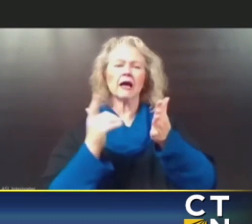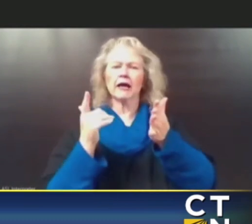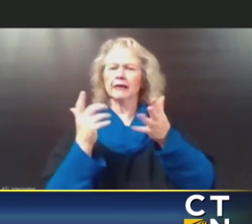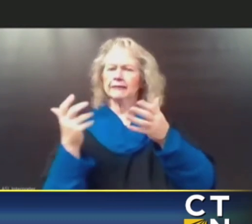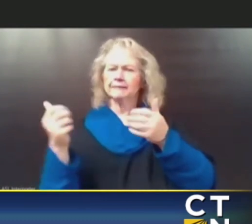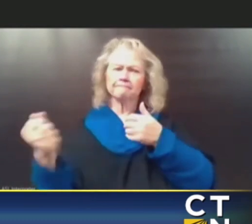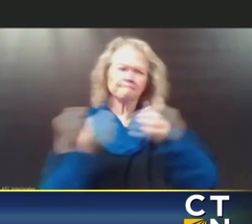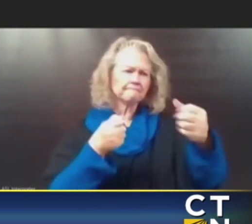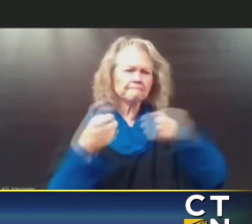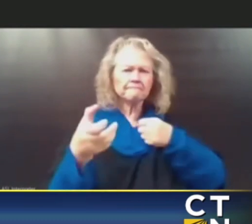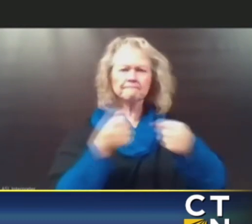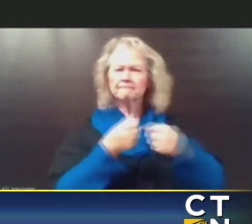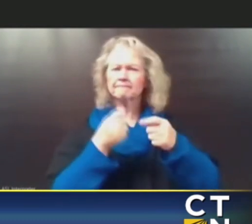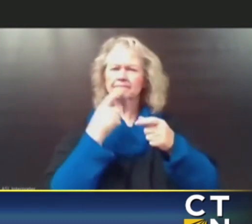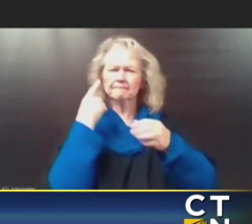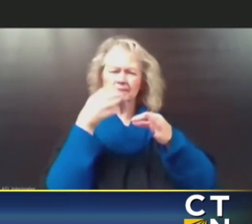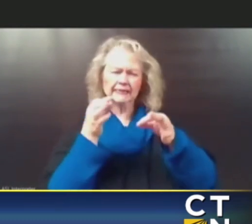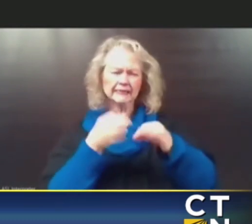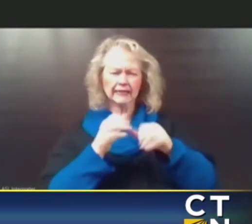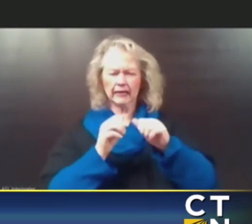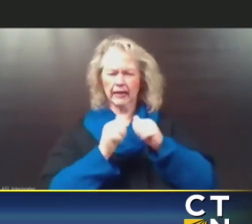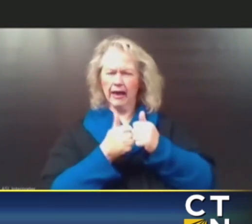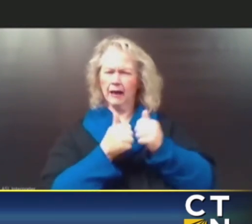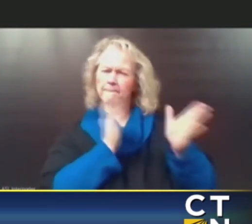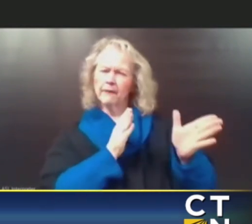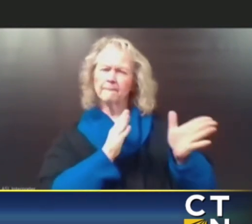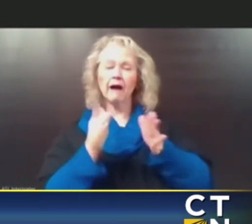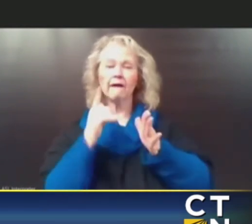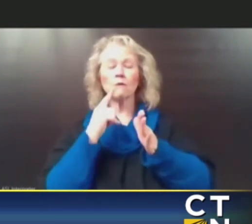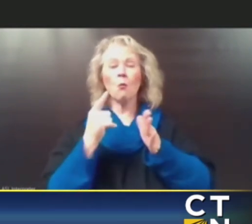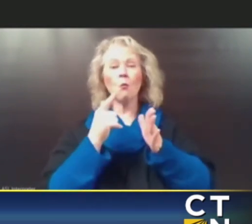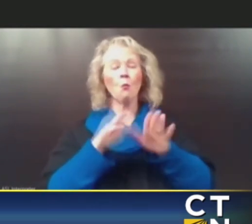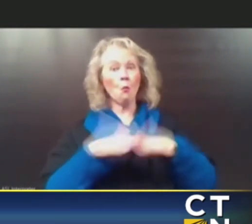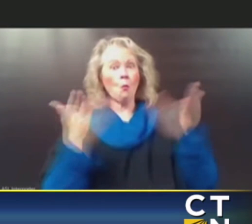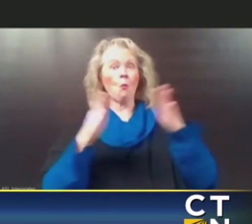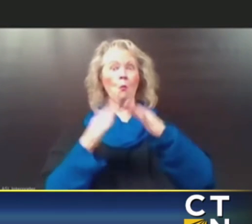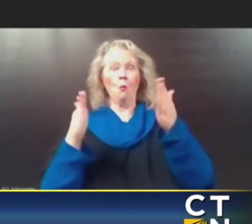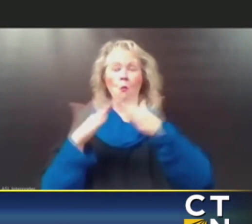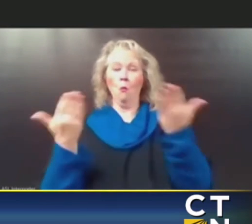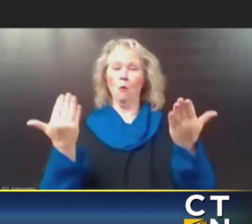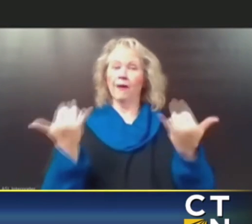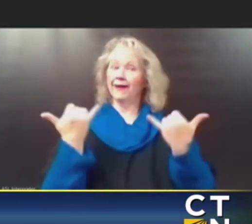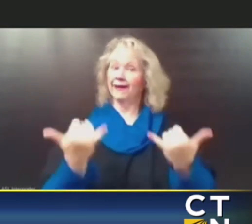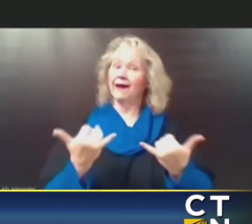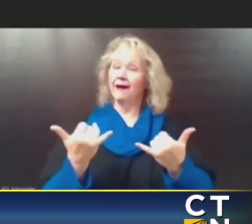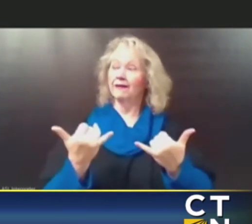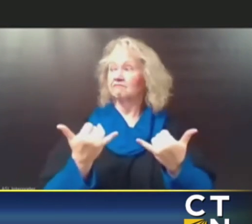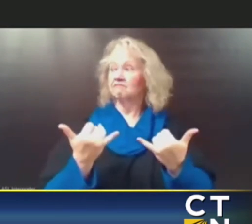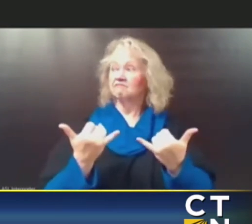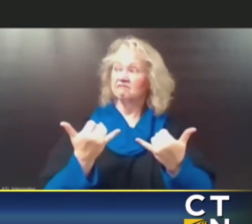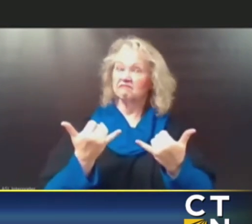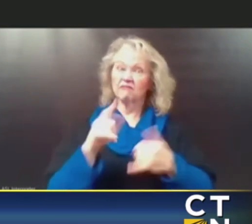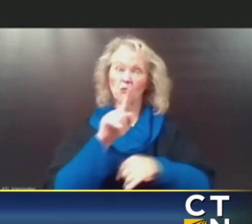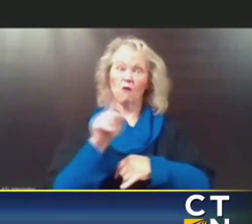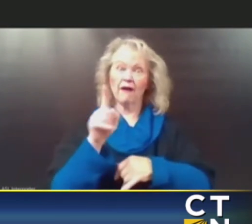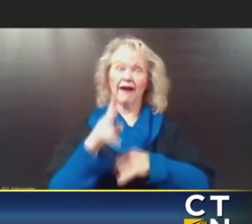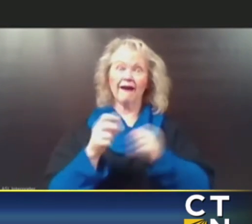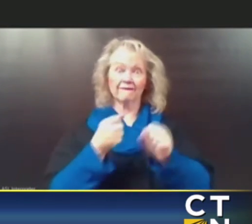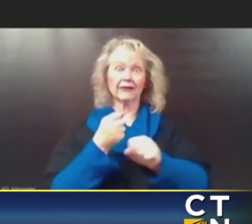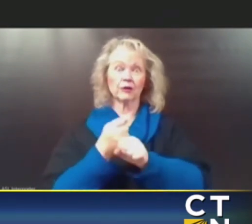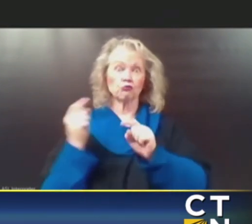to plan about how we could reopen. And, you know, now it is a year and a half since that time.